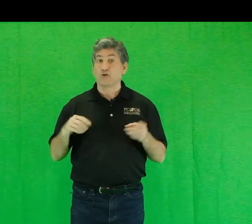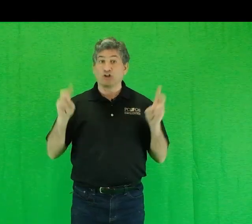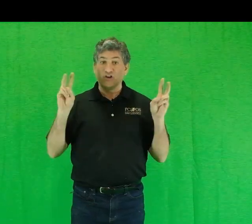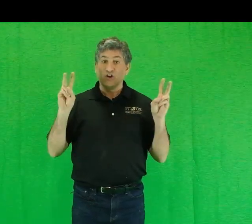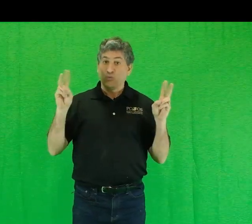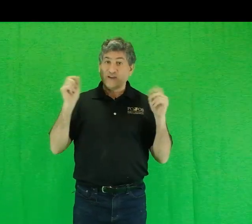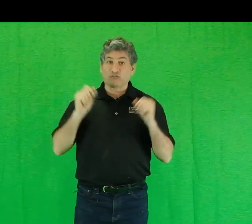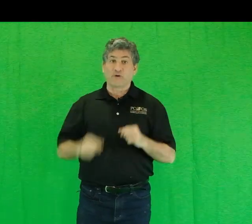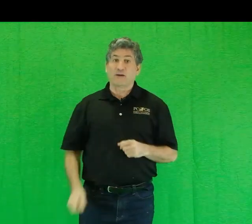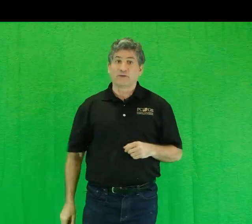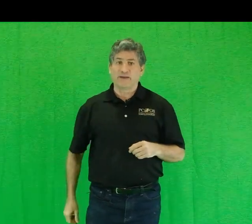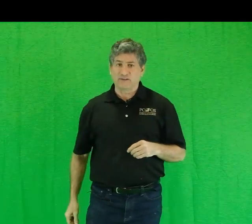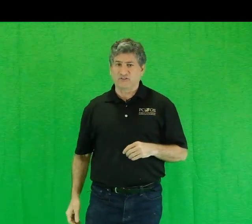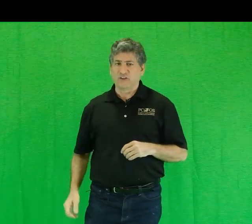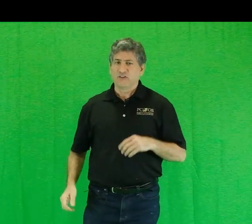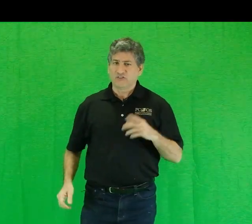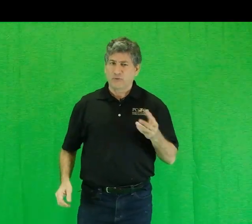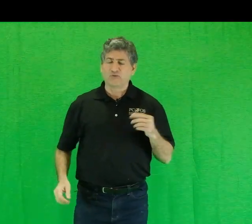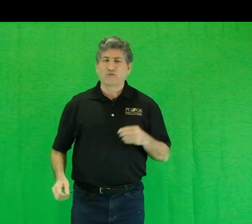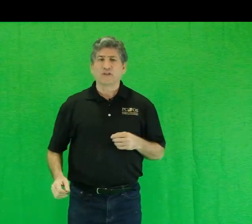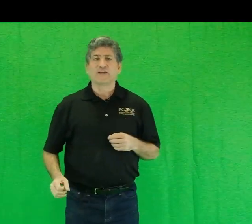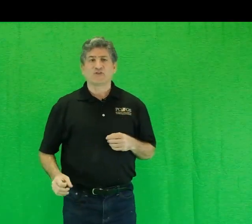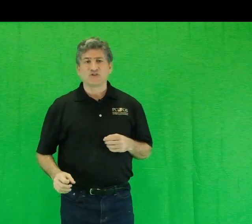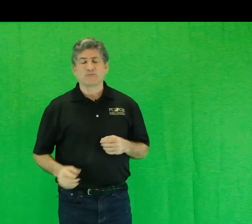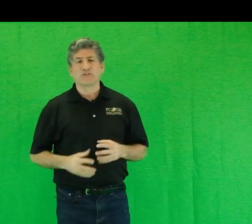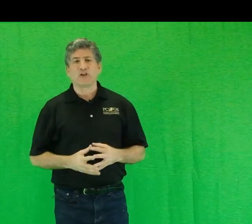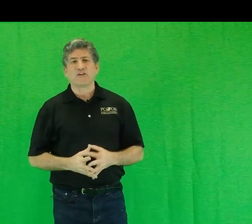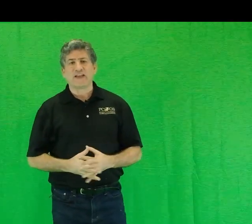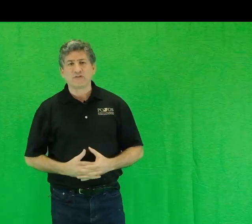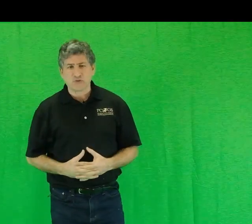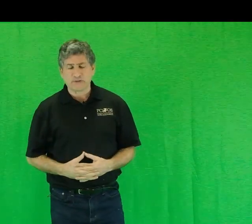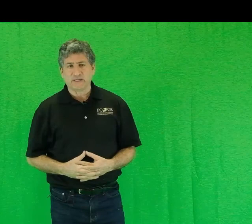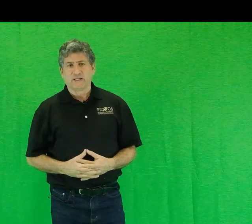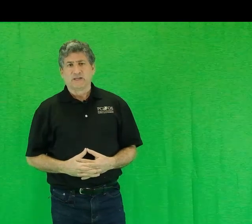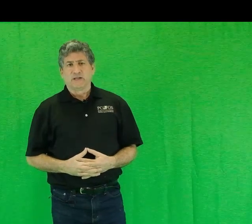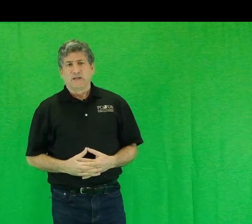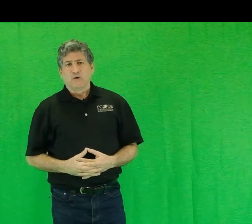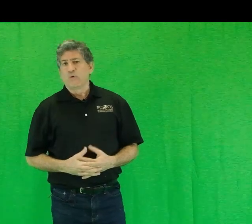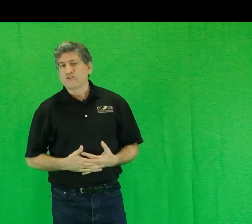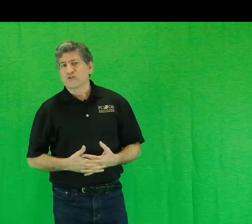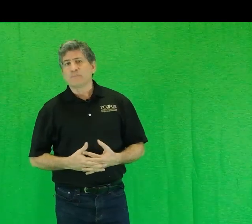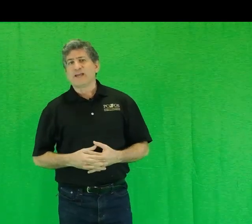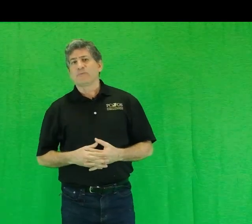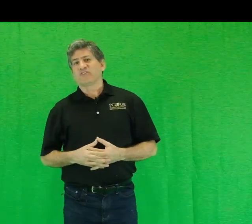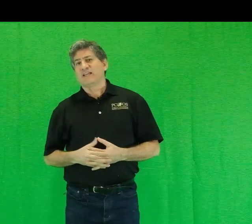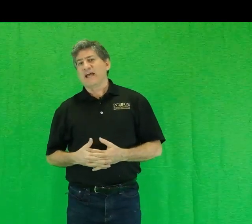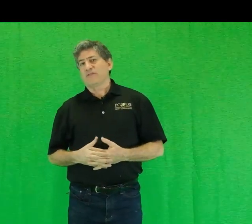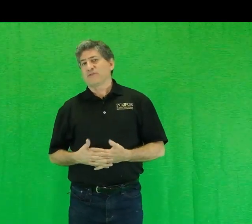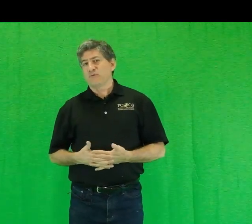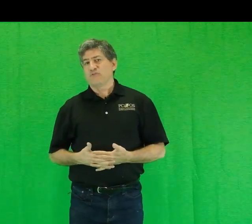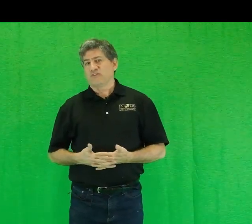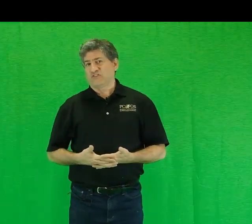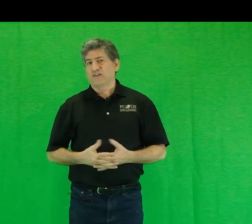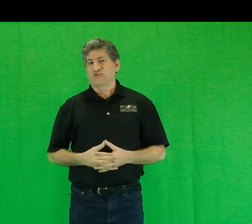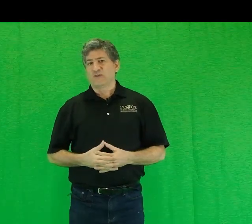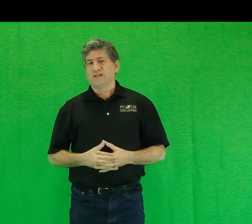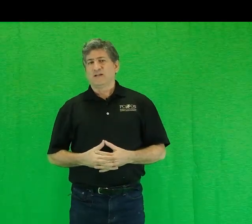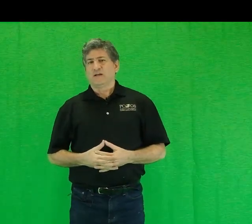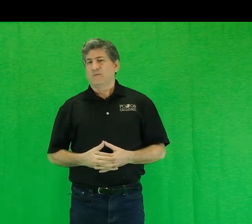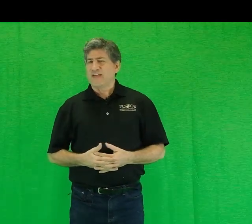-called waste problem and its supposed relationship to the law of entropy, we should be able to get through this century without